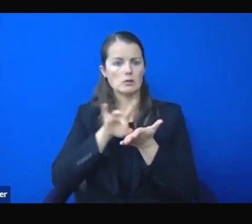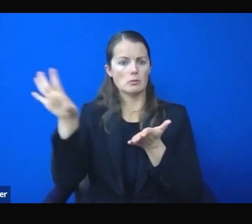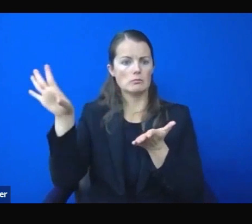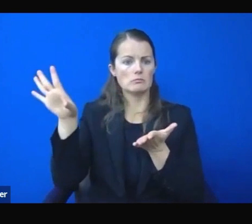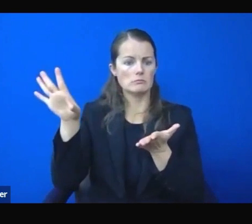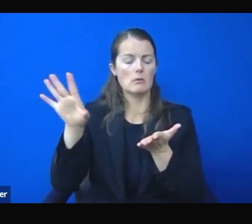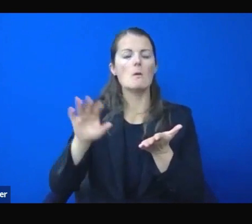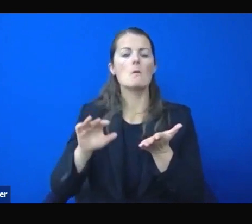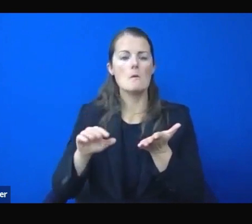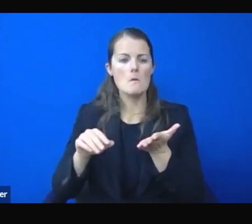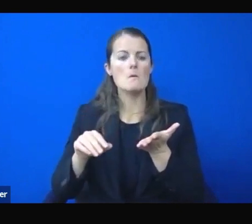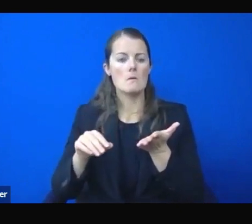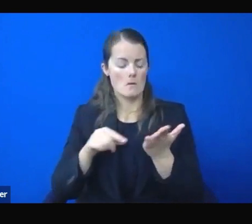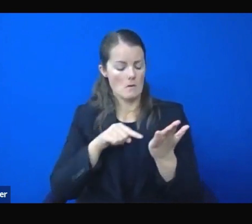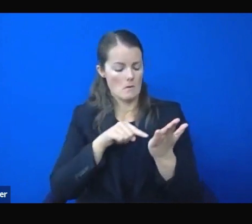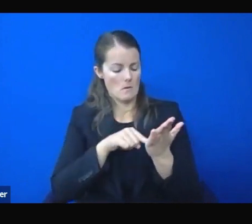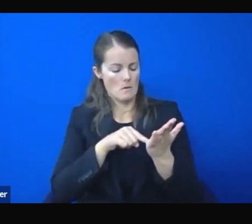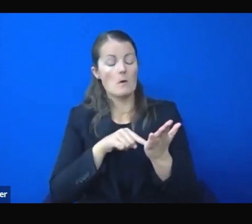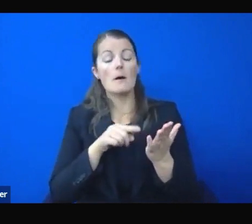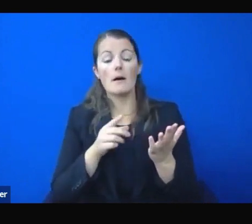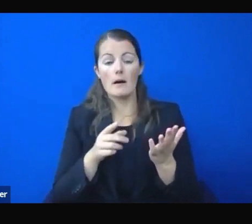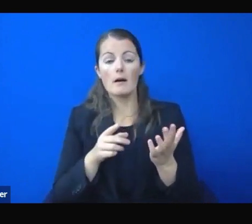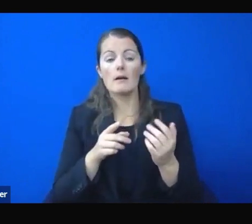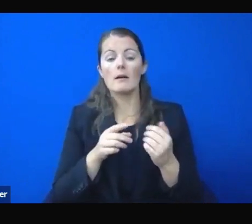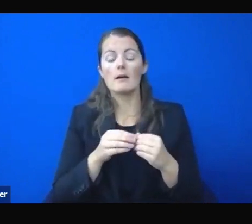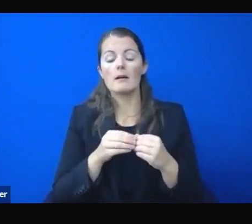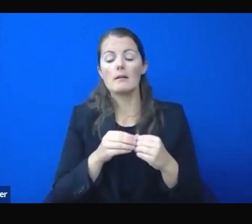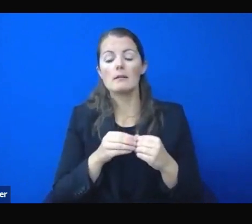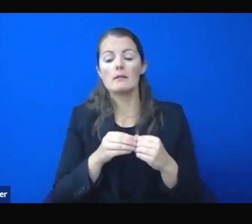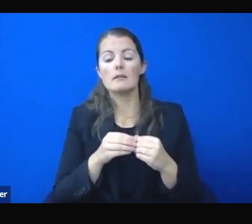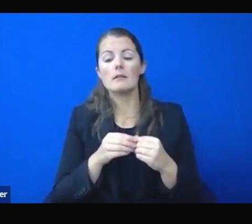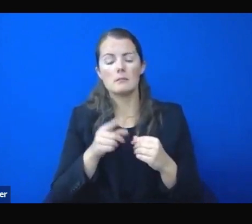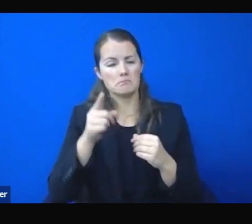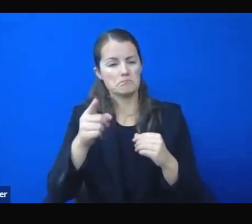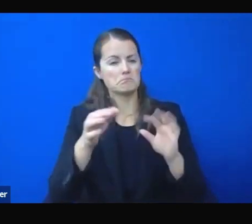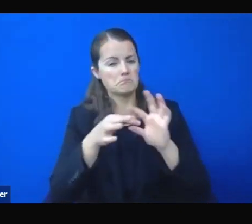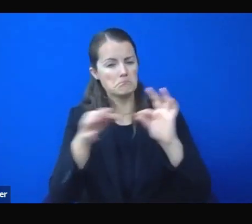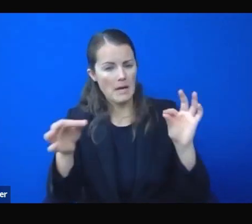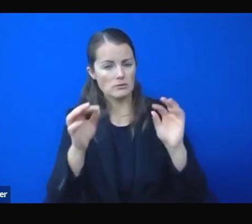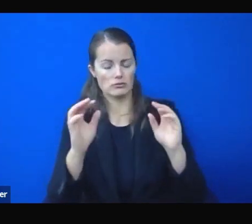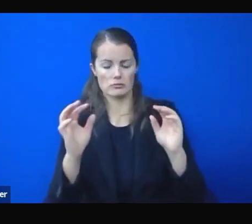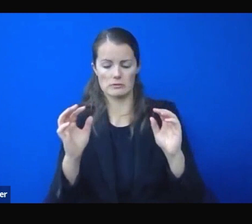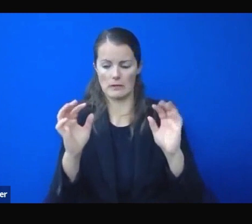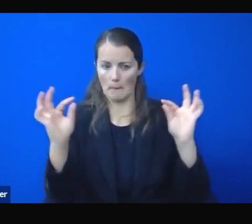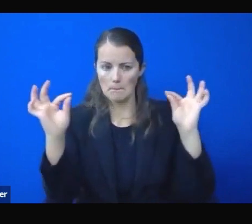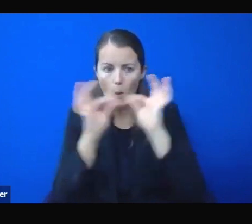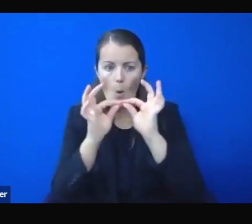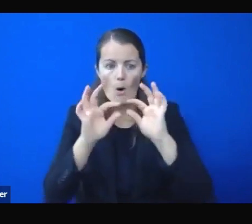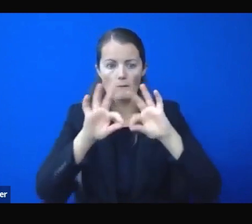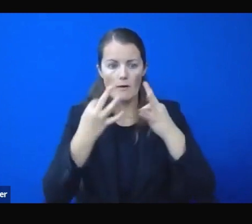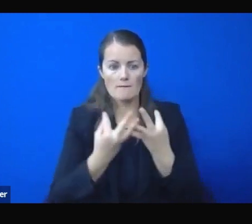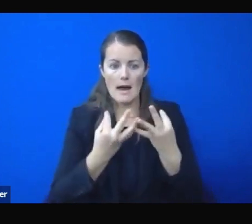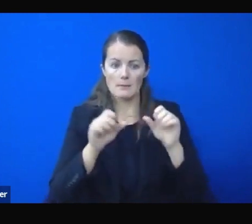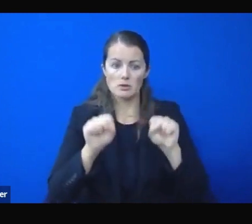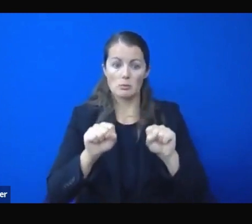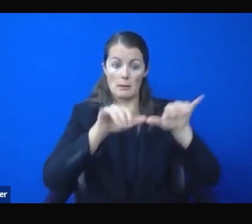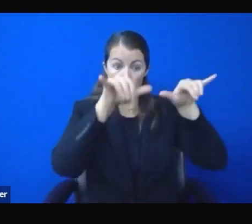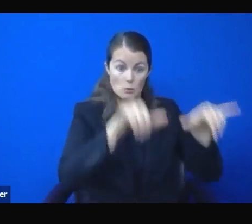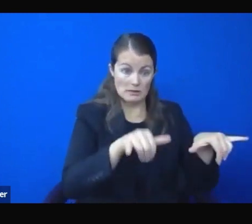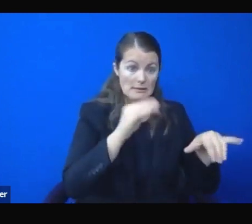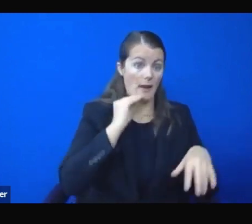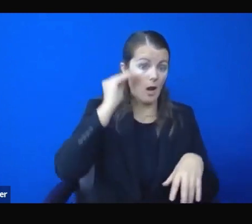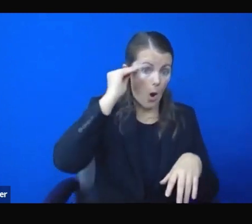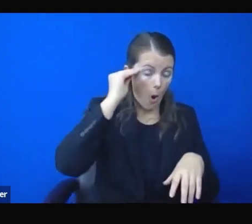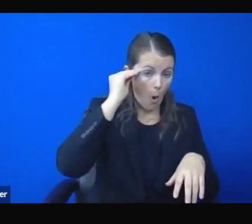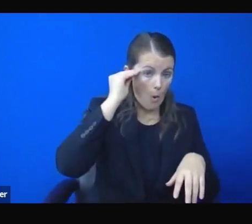now is that it's important for families to stay together and to stay inside to avoid more COVID cases. What should